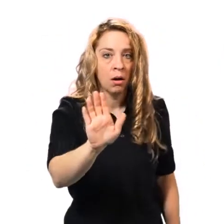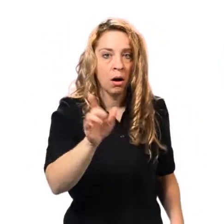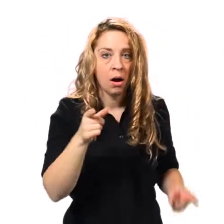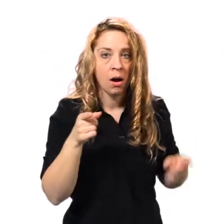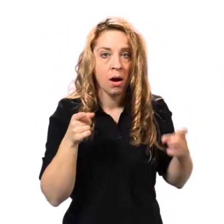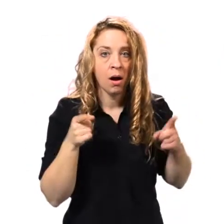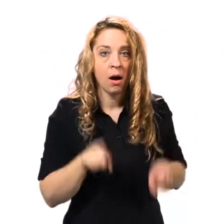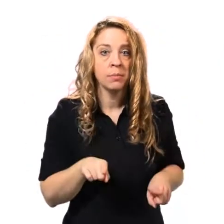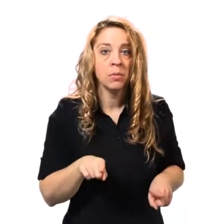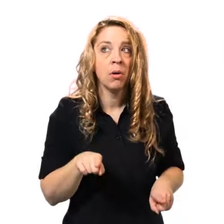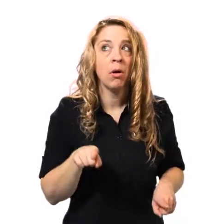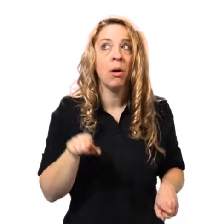Templeton too.